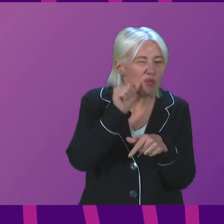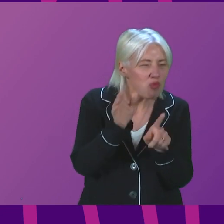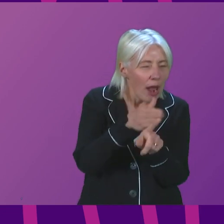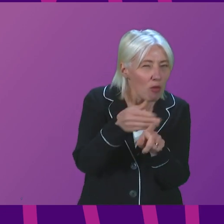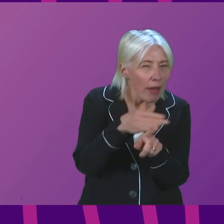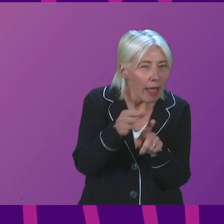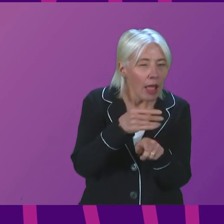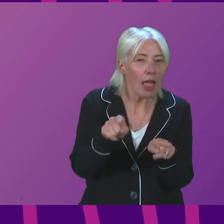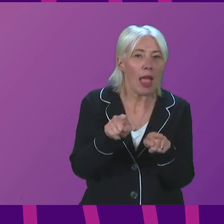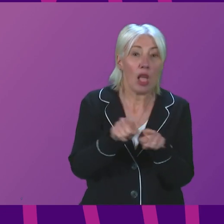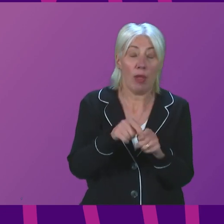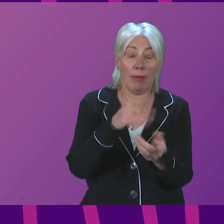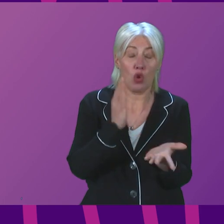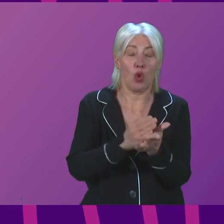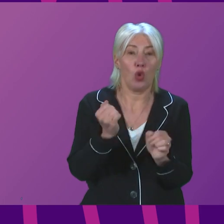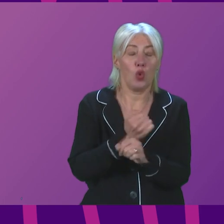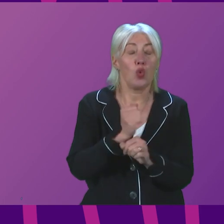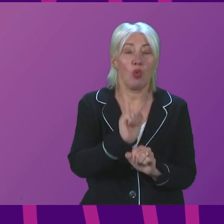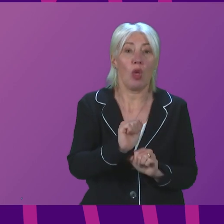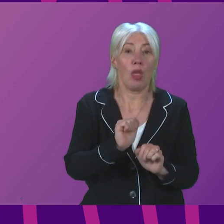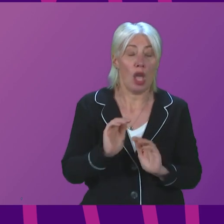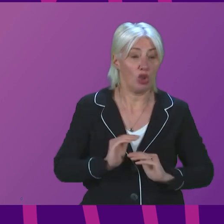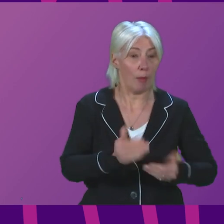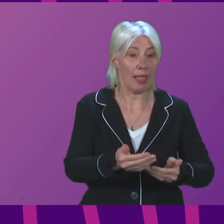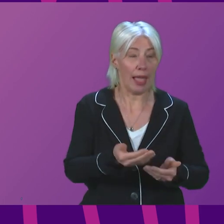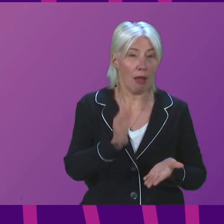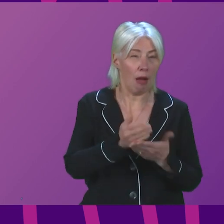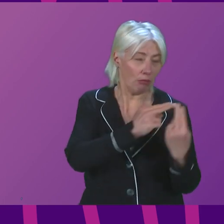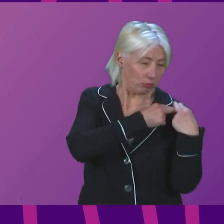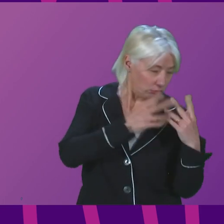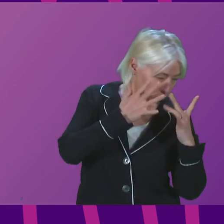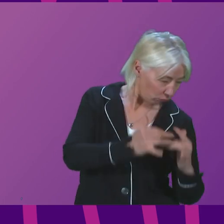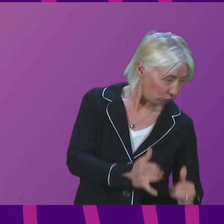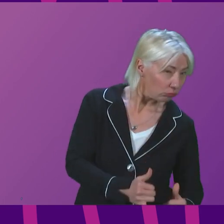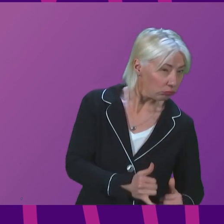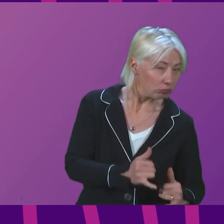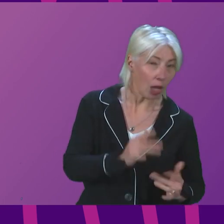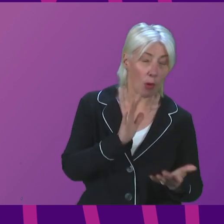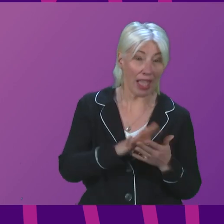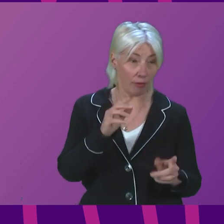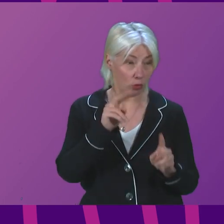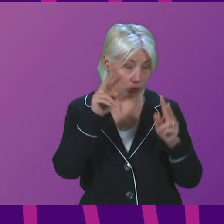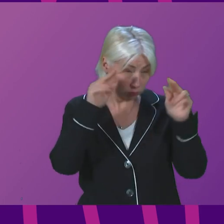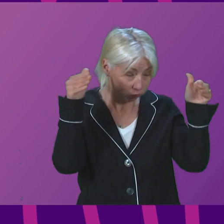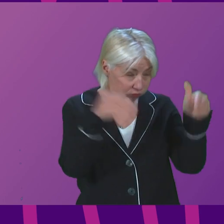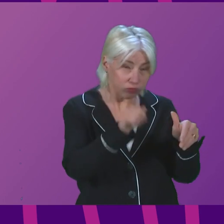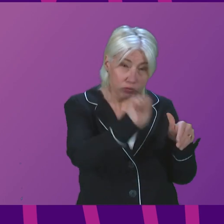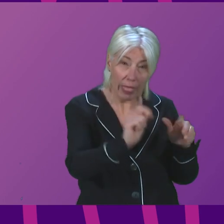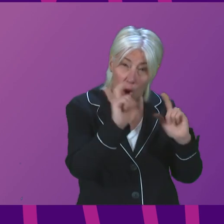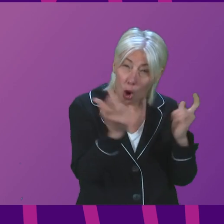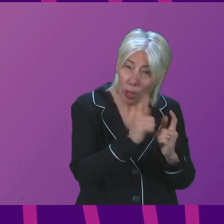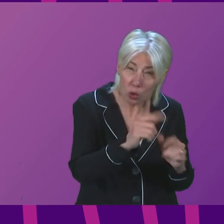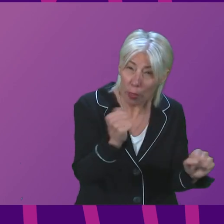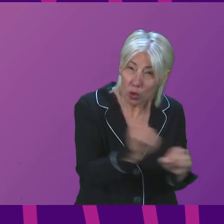supplier due diligence. A light needs to be shone on what has been happening at this college. So will the First Minister